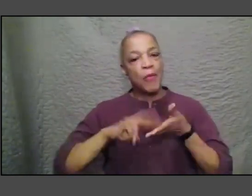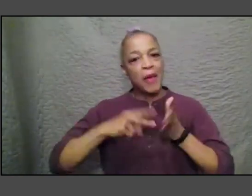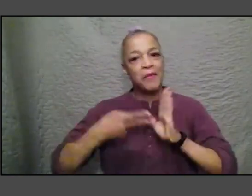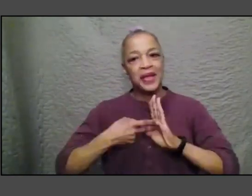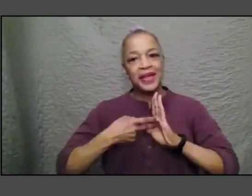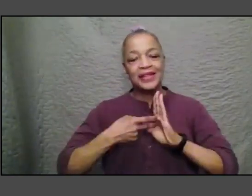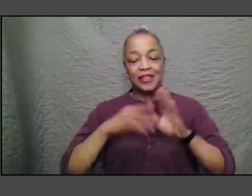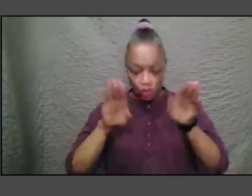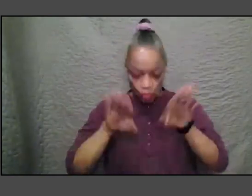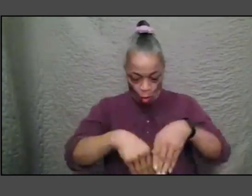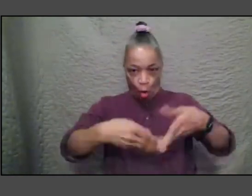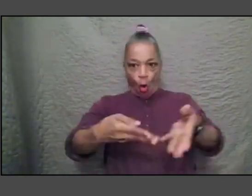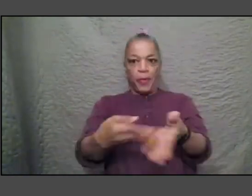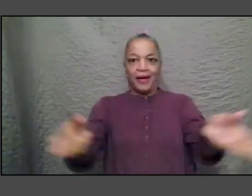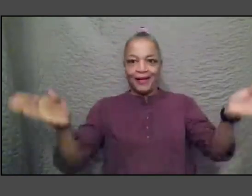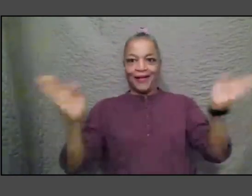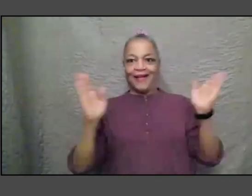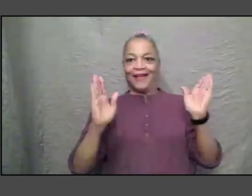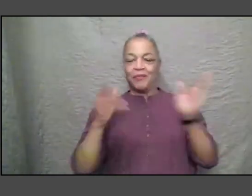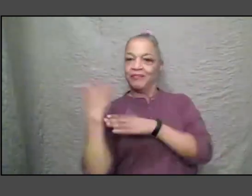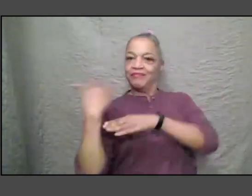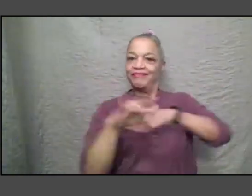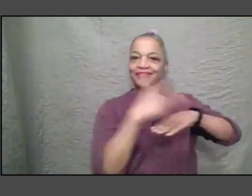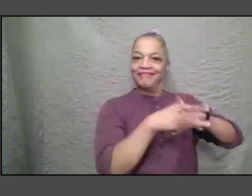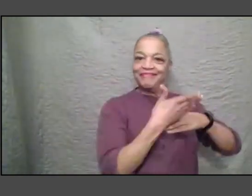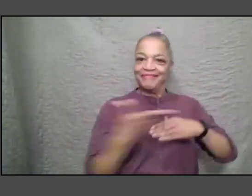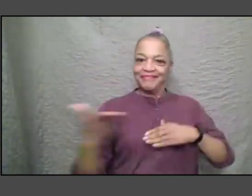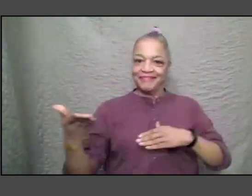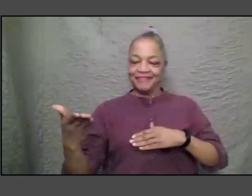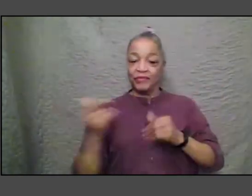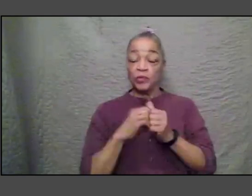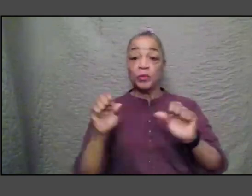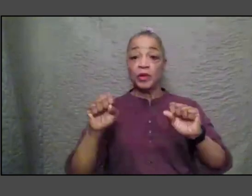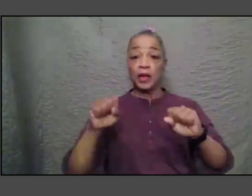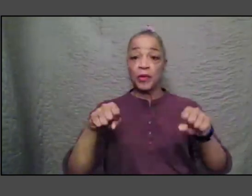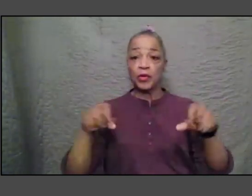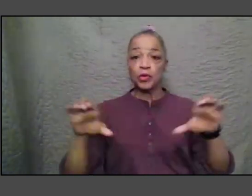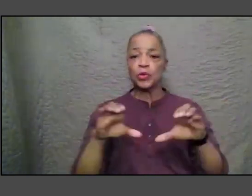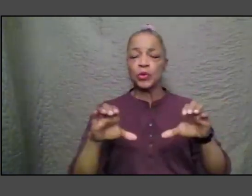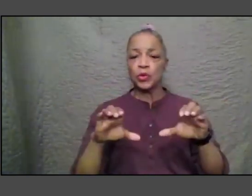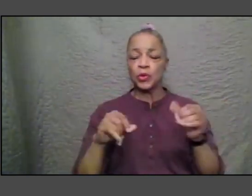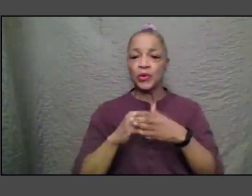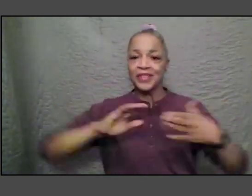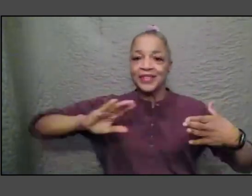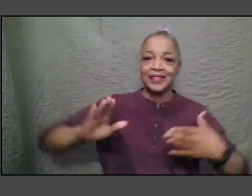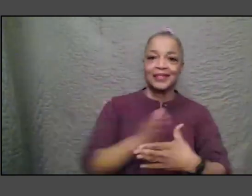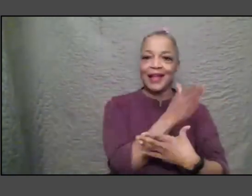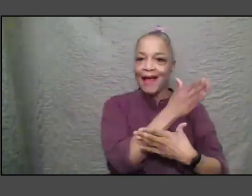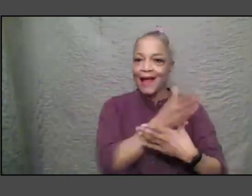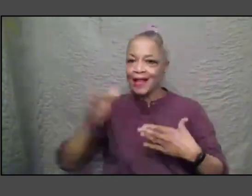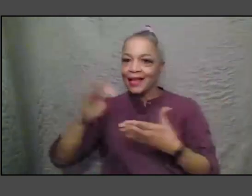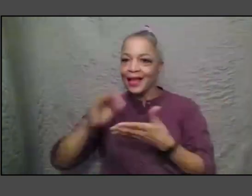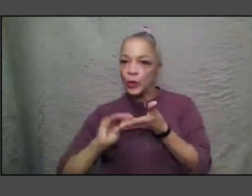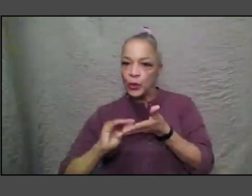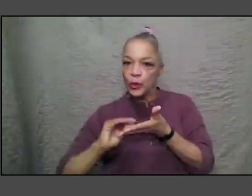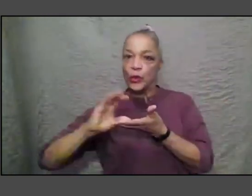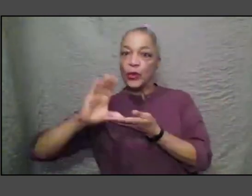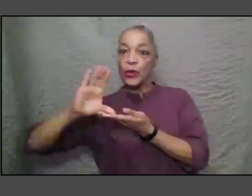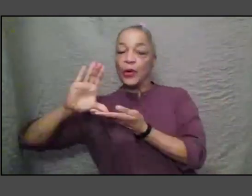way but then to be able to do a kind of scaling in philanthropy to be able to move more